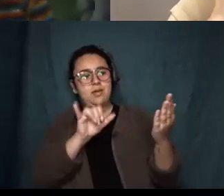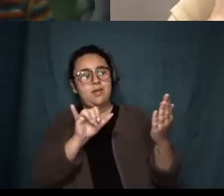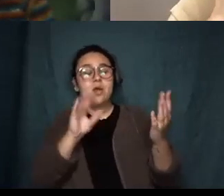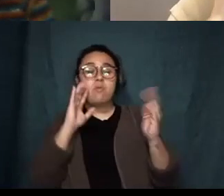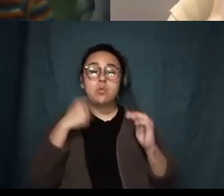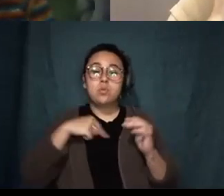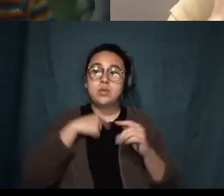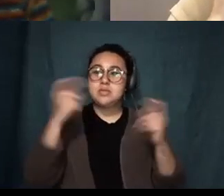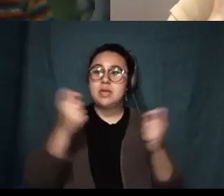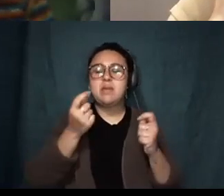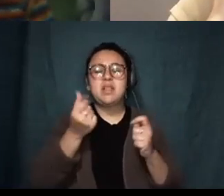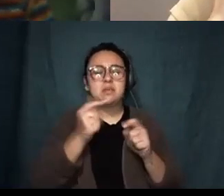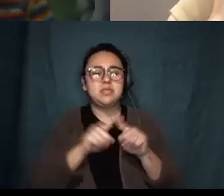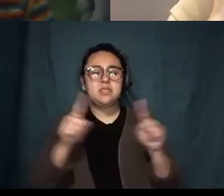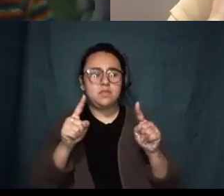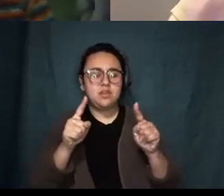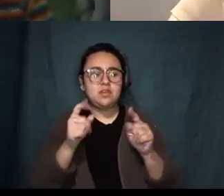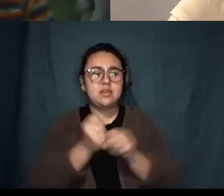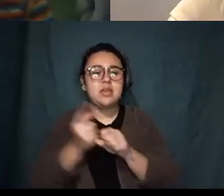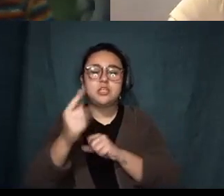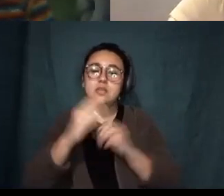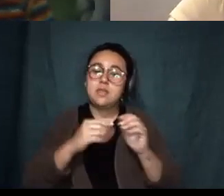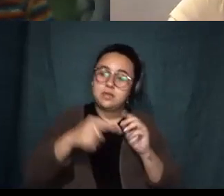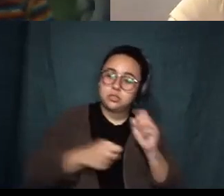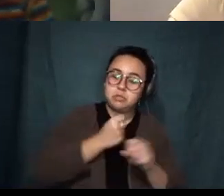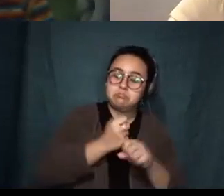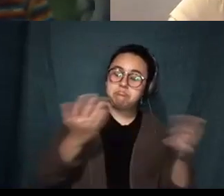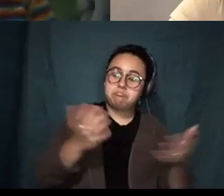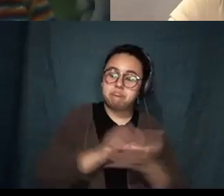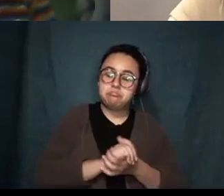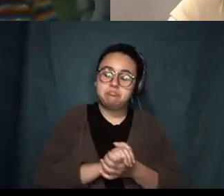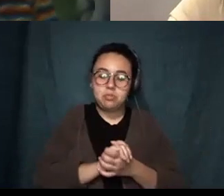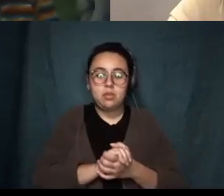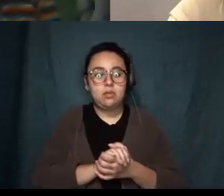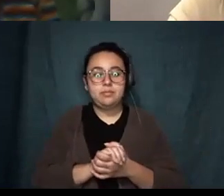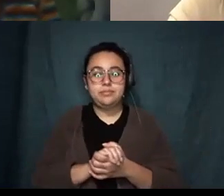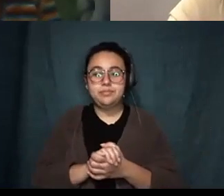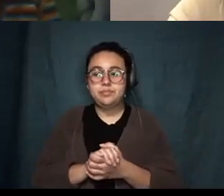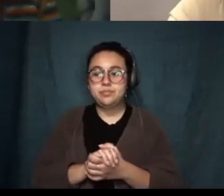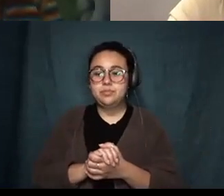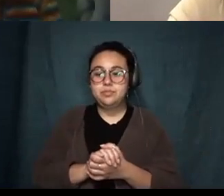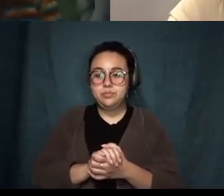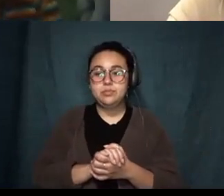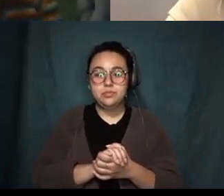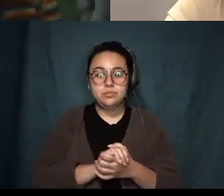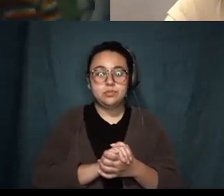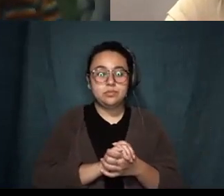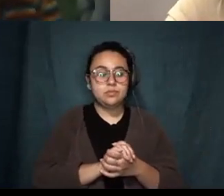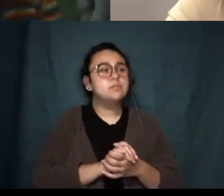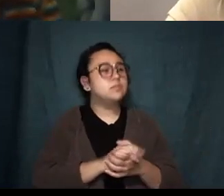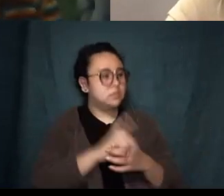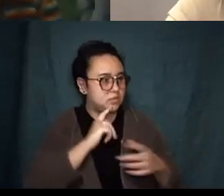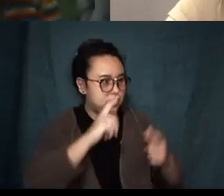a little bit differently next year than we did this year yes here's to that